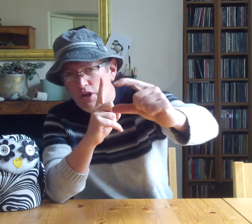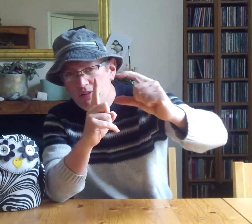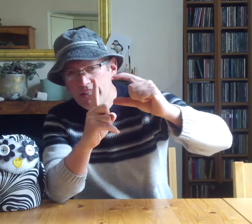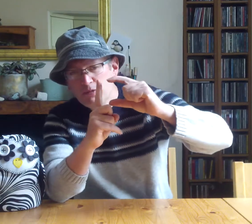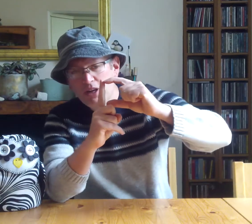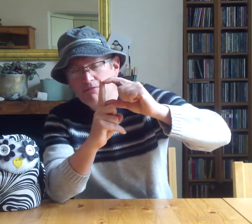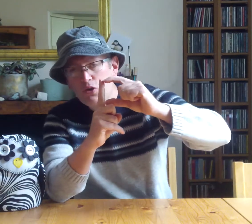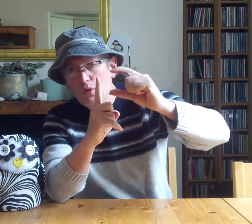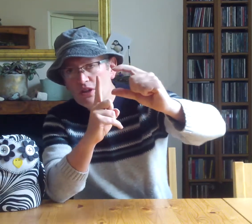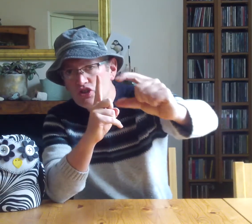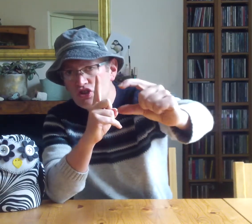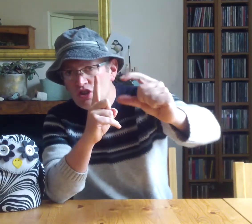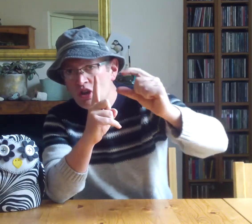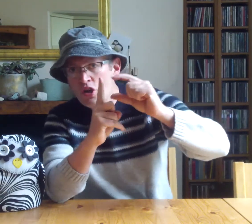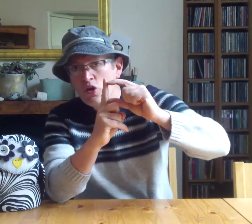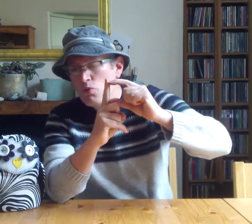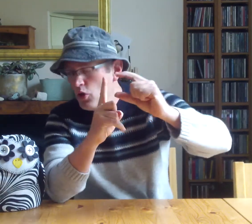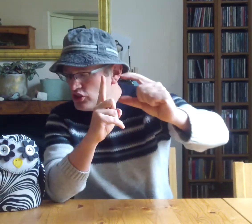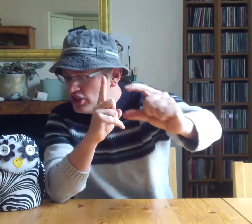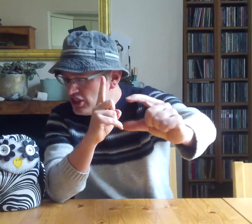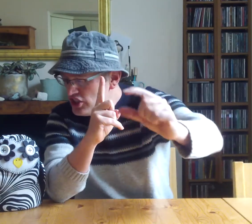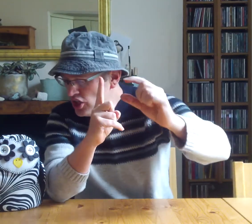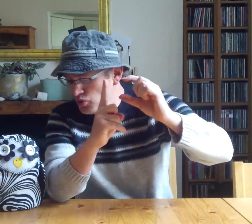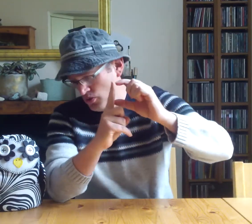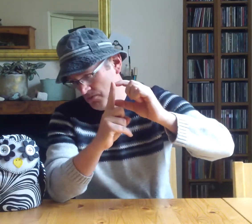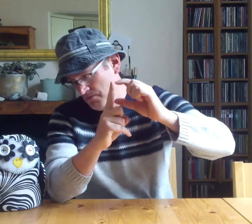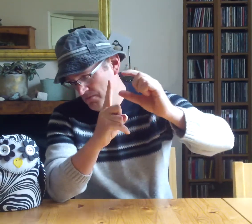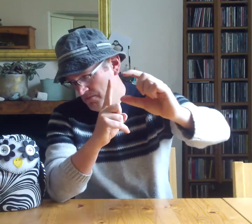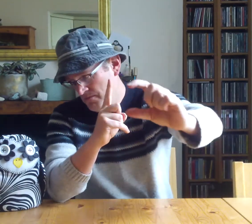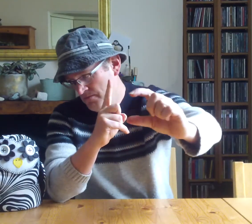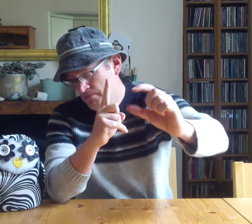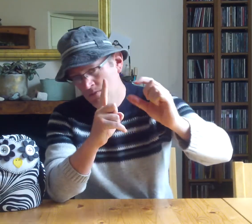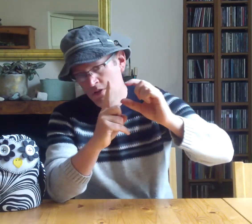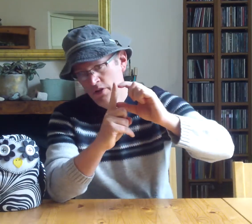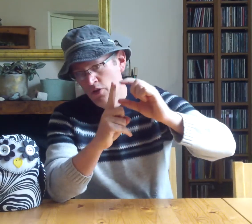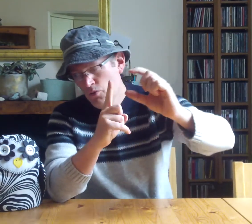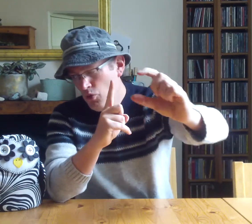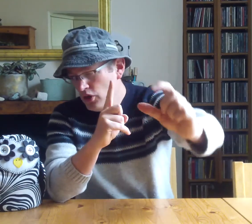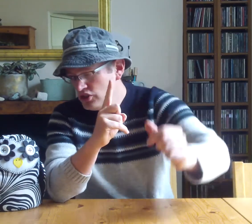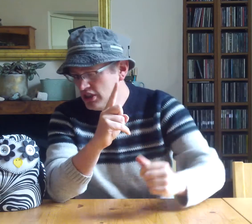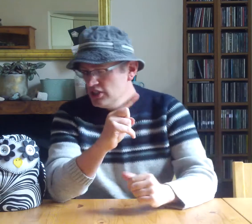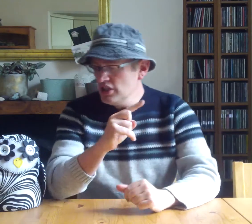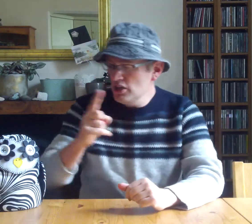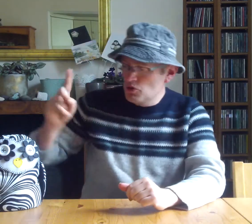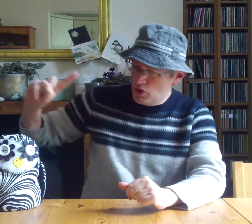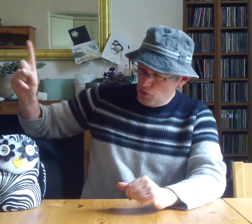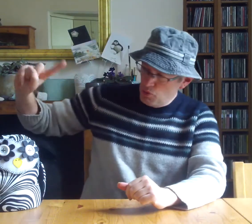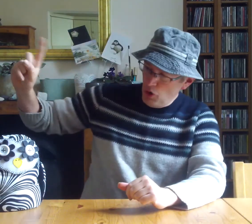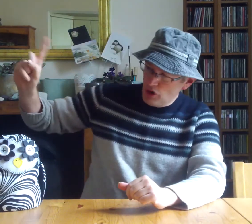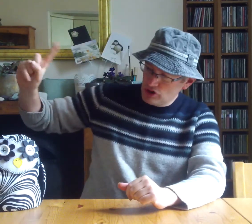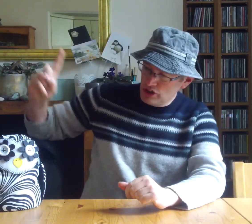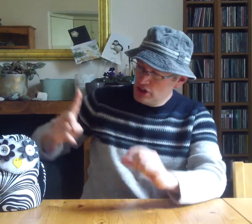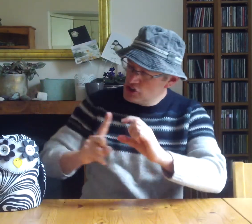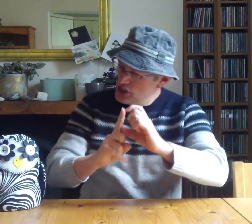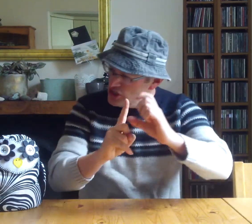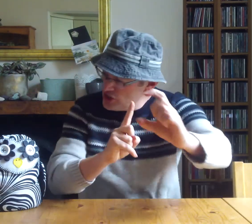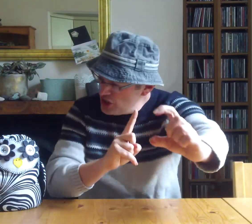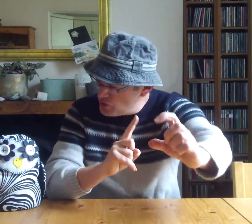moving this bit forwards. What do you do? What do you do? What do you do,